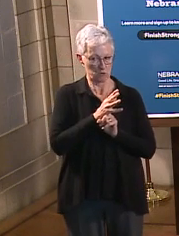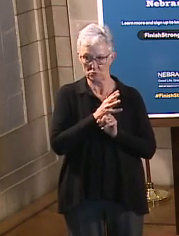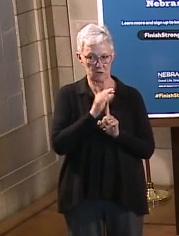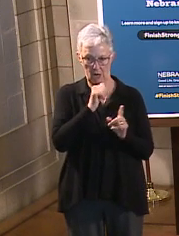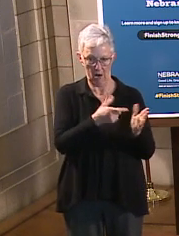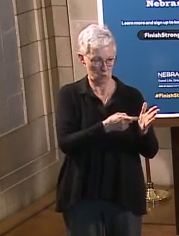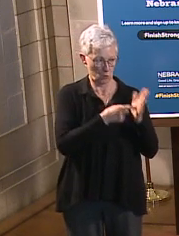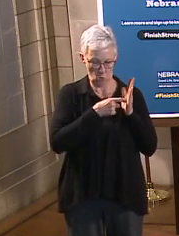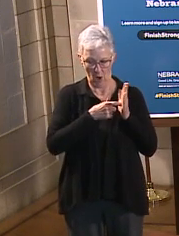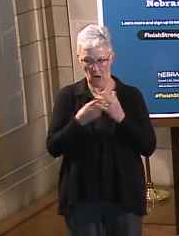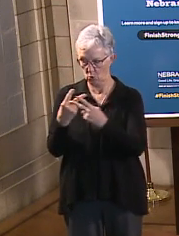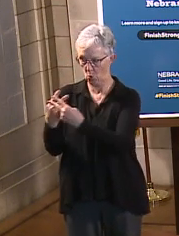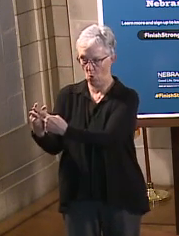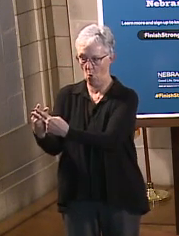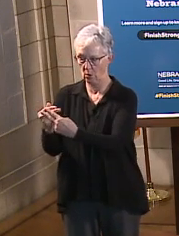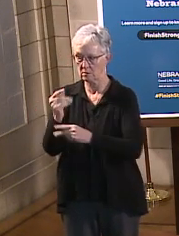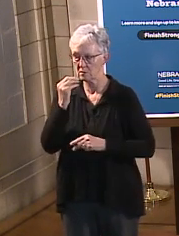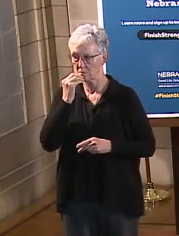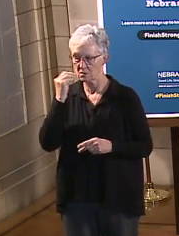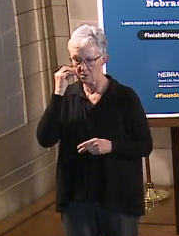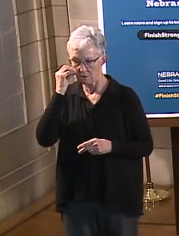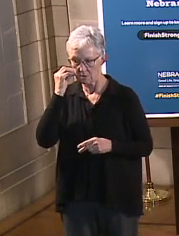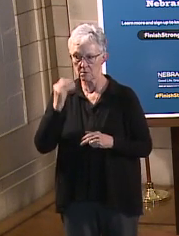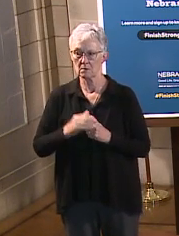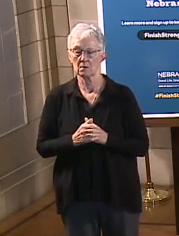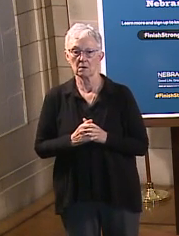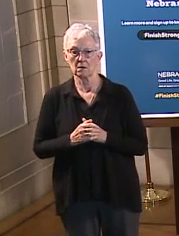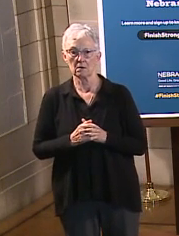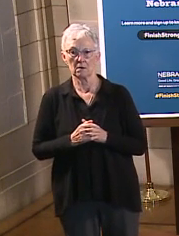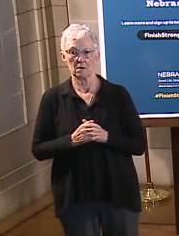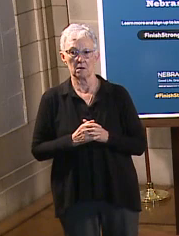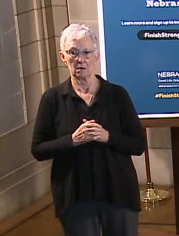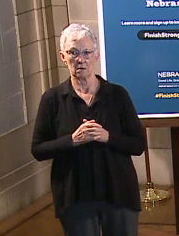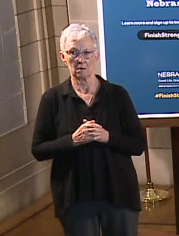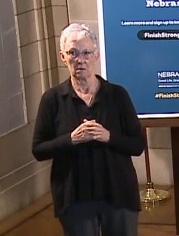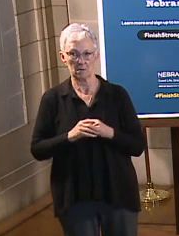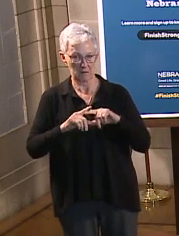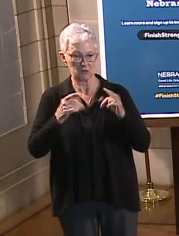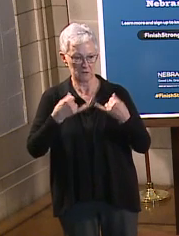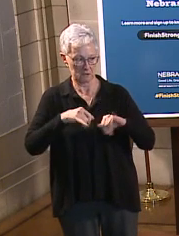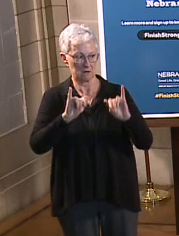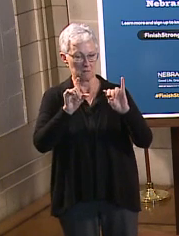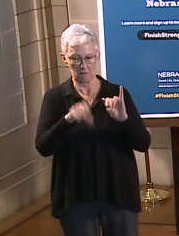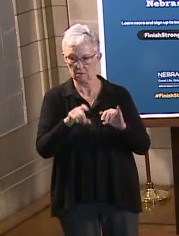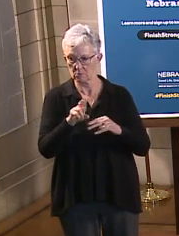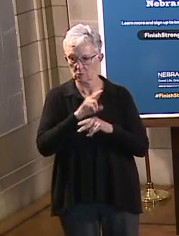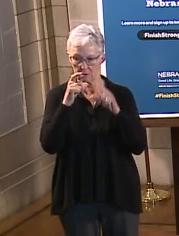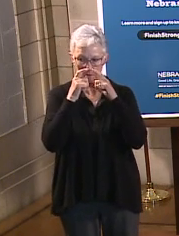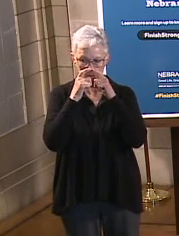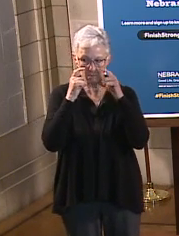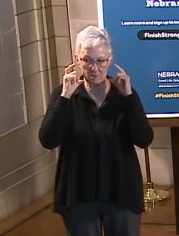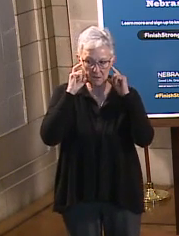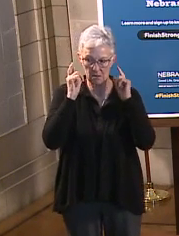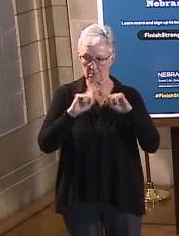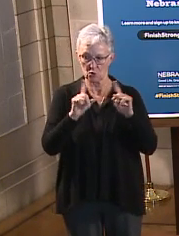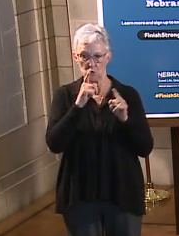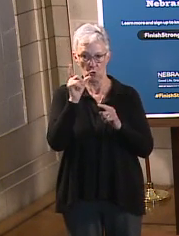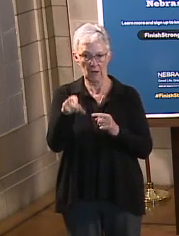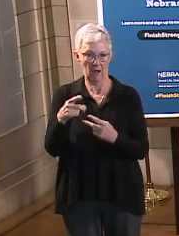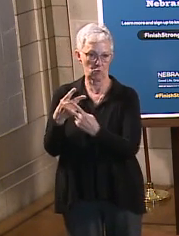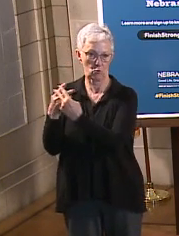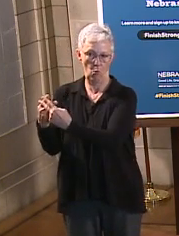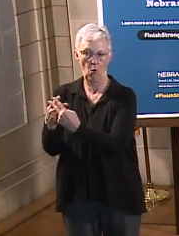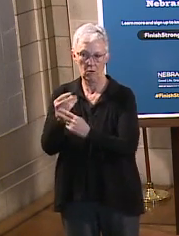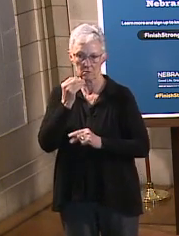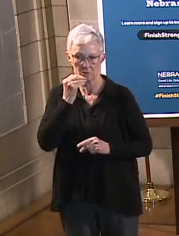uh, like you normally would, but you will, uh, still have to wear a mask when you go out in public, but you would not have to quarantine. So that's